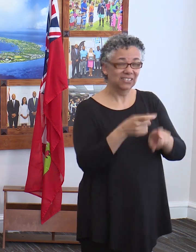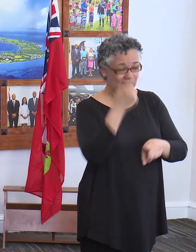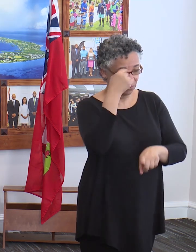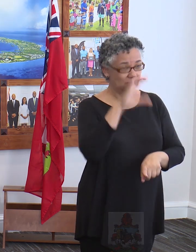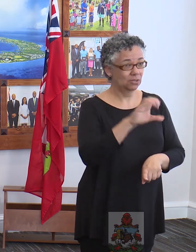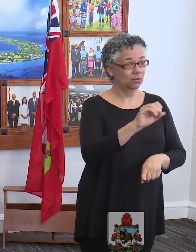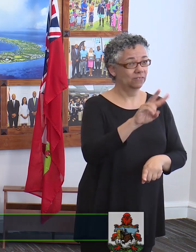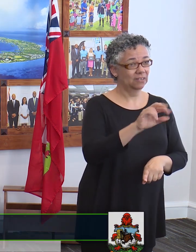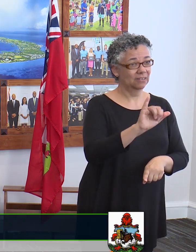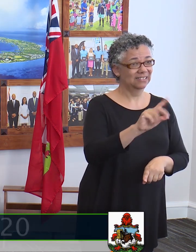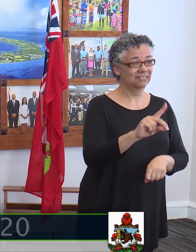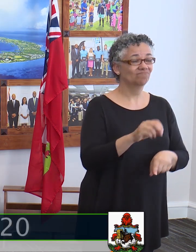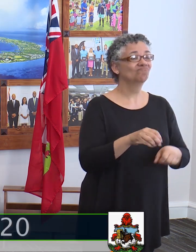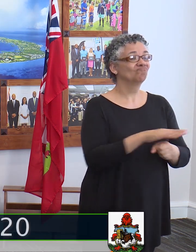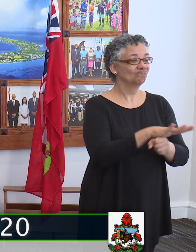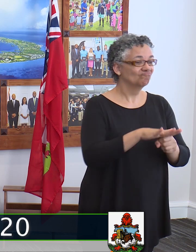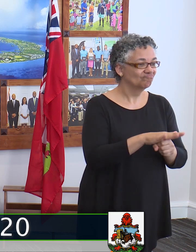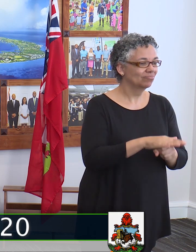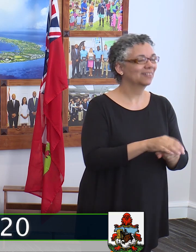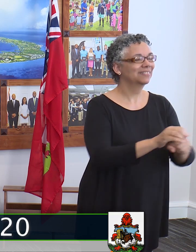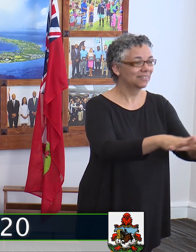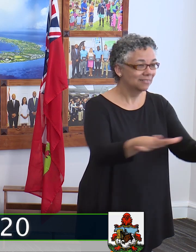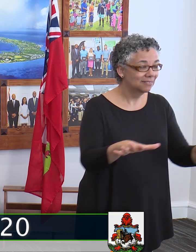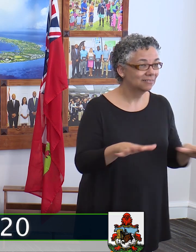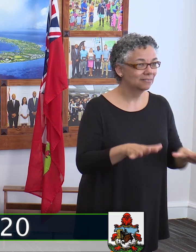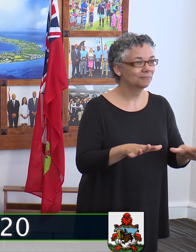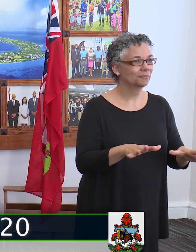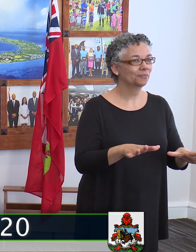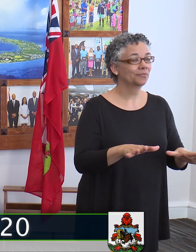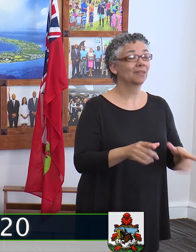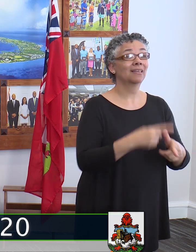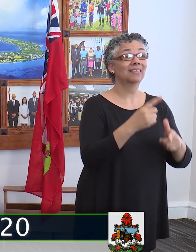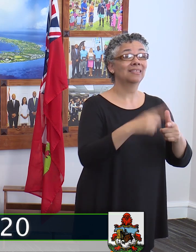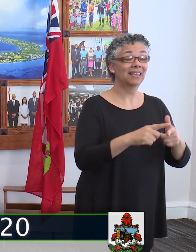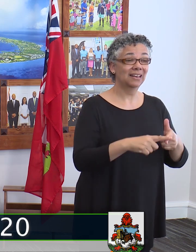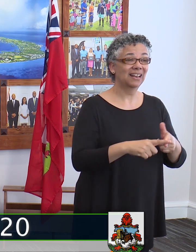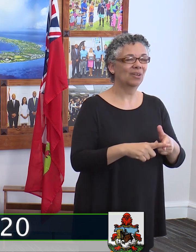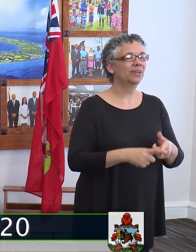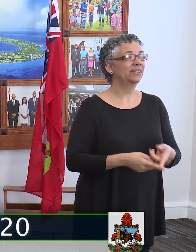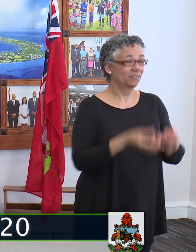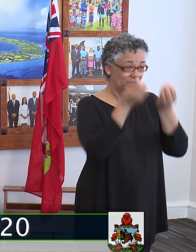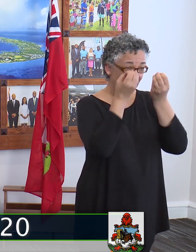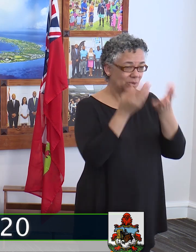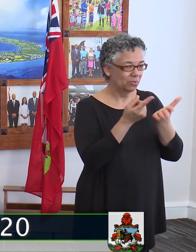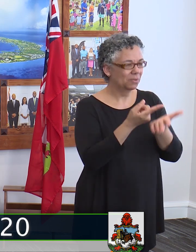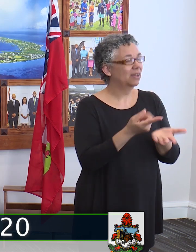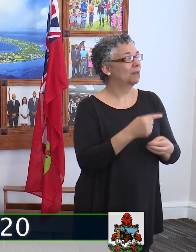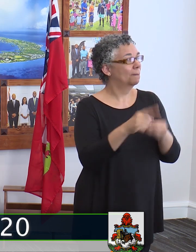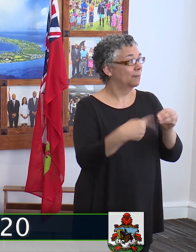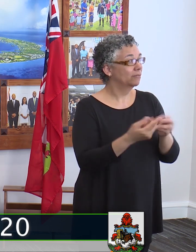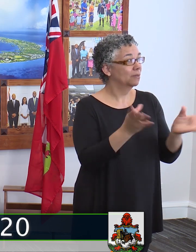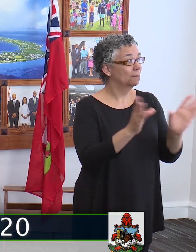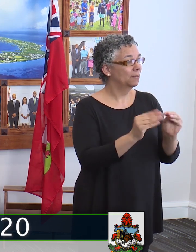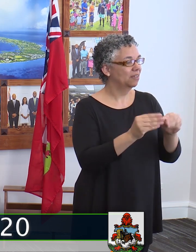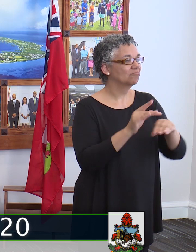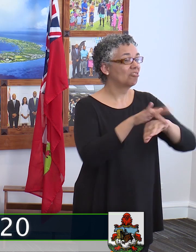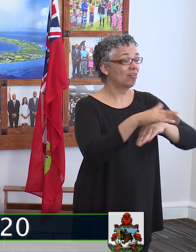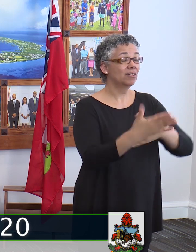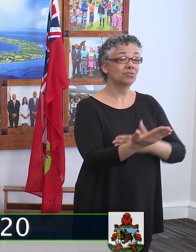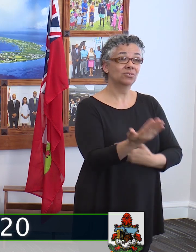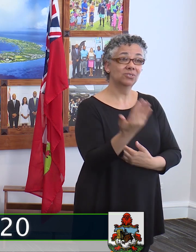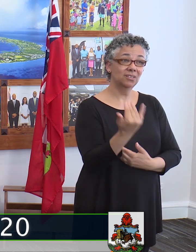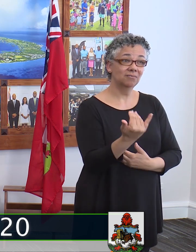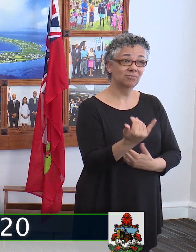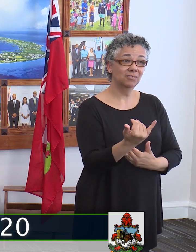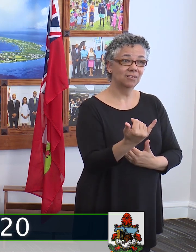Following that I will give an overview of an update from an EMO meeting held earlier today and will discuss matters related to